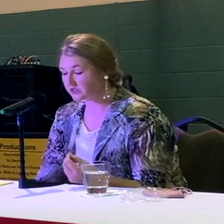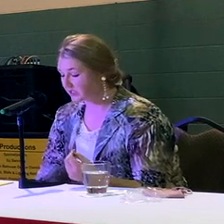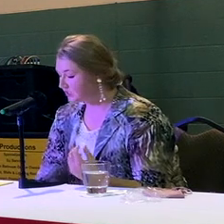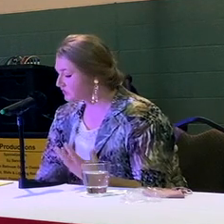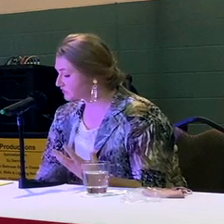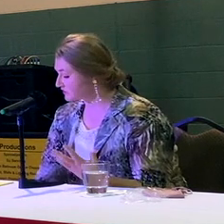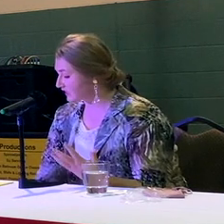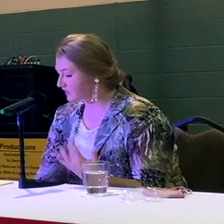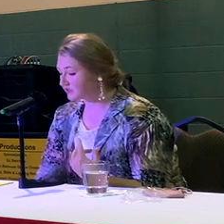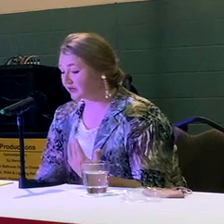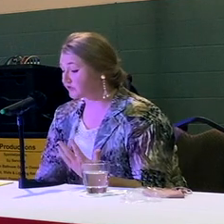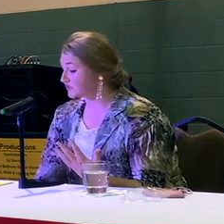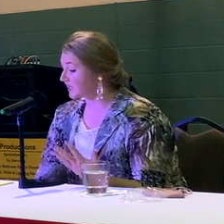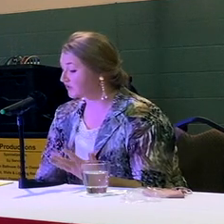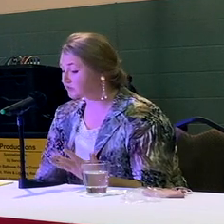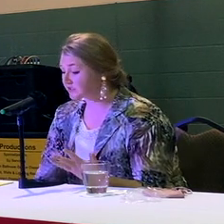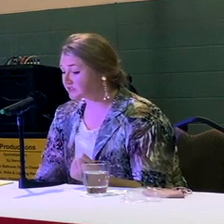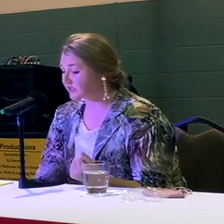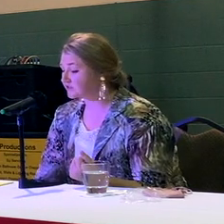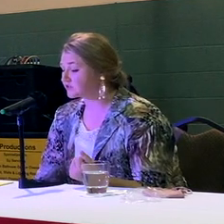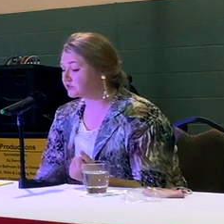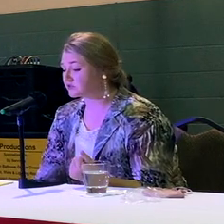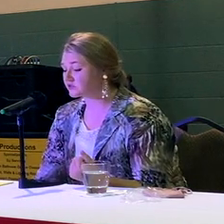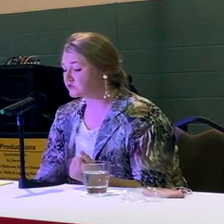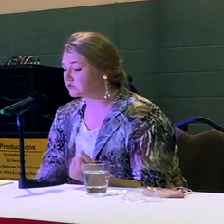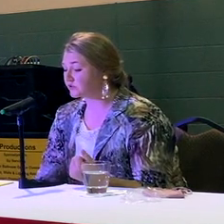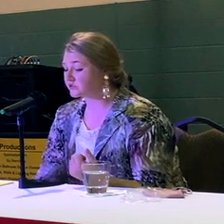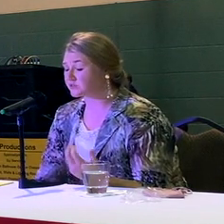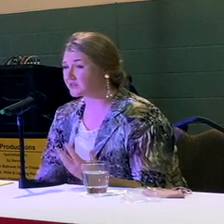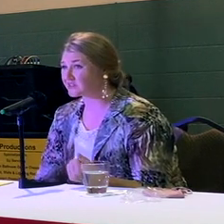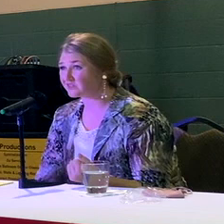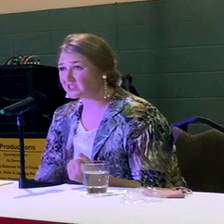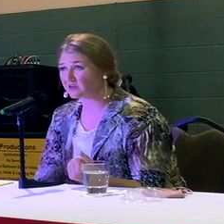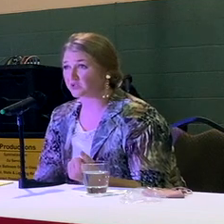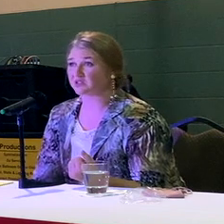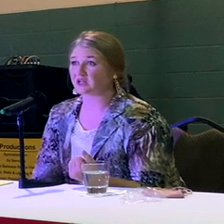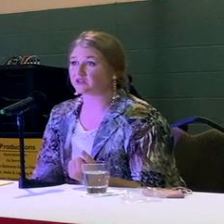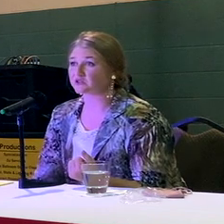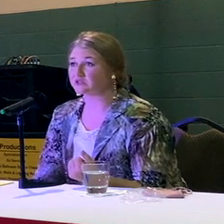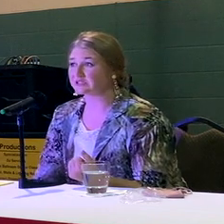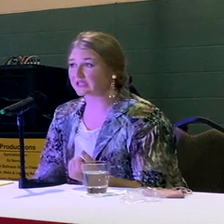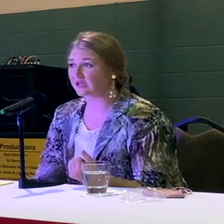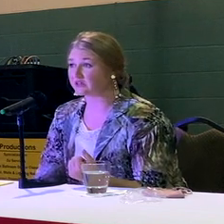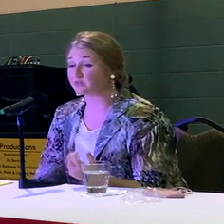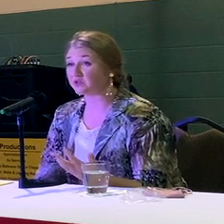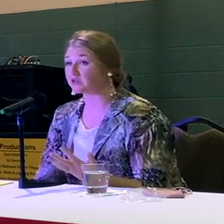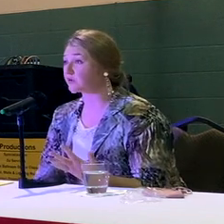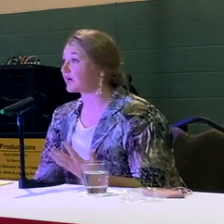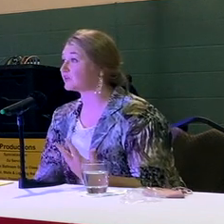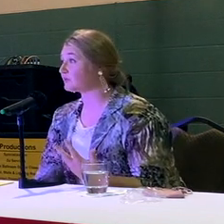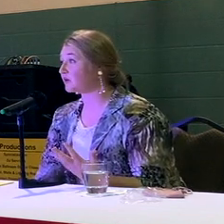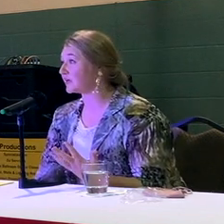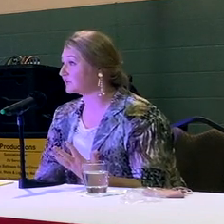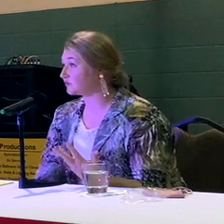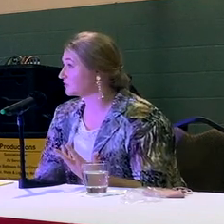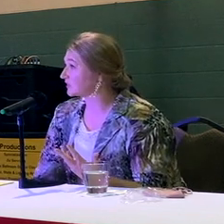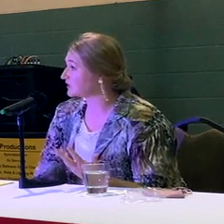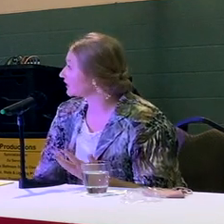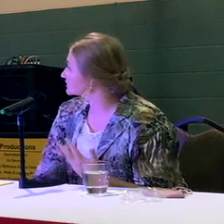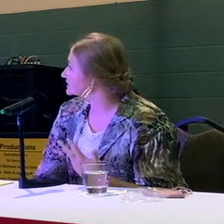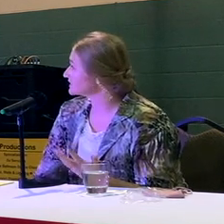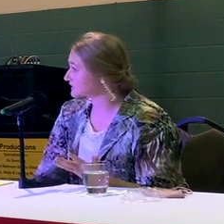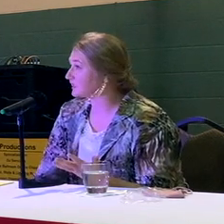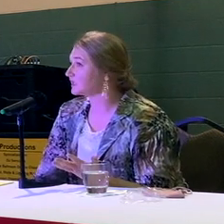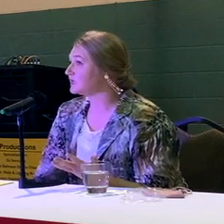this community. So you said, I know there's $100 million going to the school board. There's about $78 million going to the county. And you know that we're having about $93